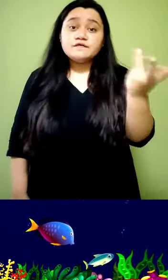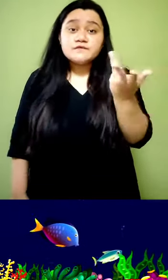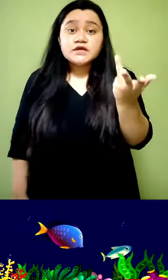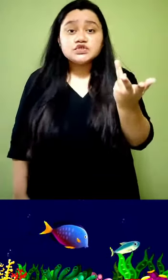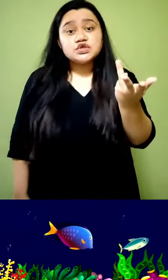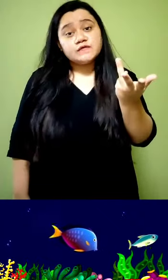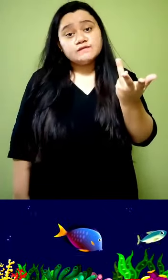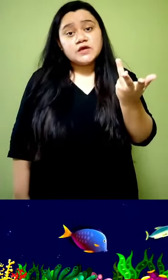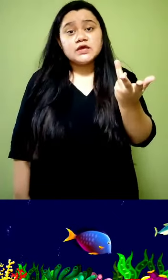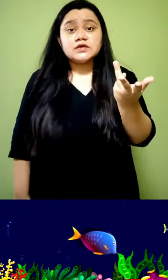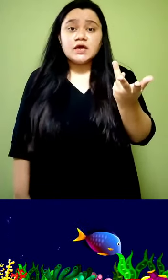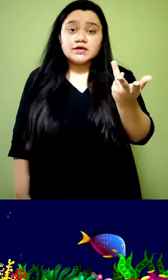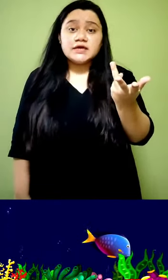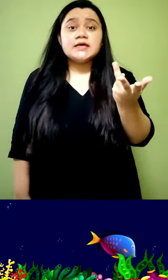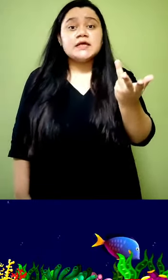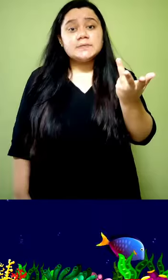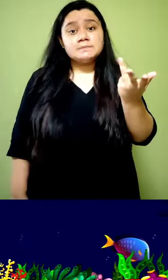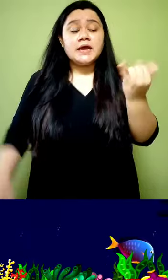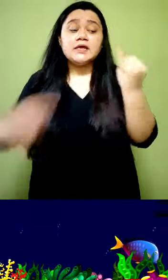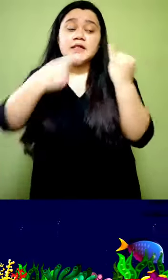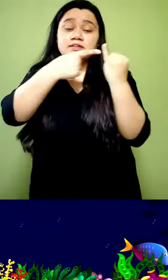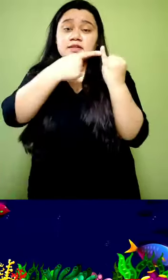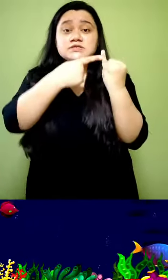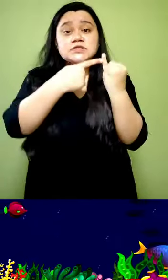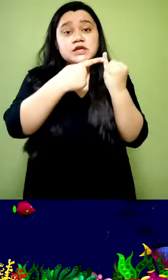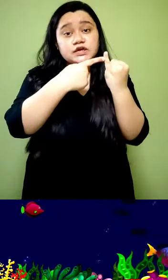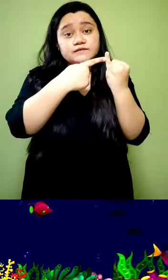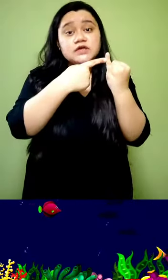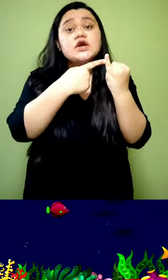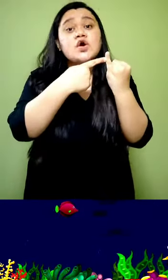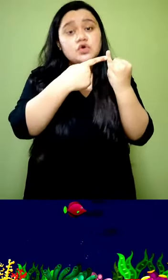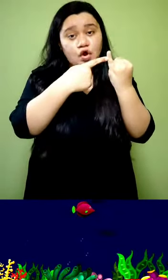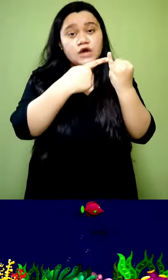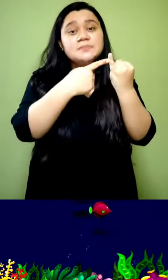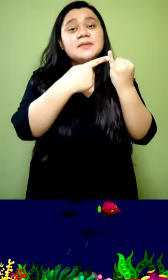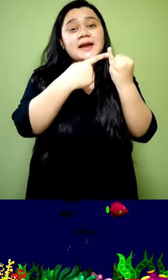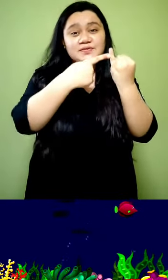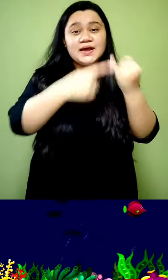which finger didn't bite this little fool girl on my right